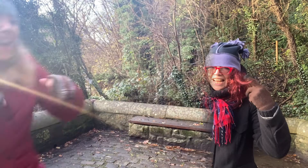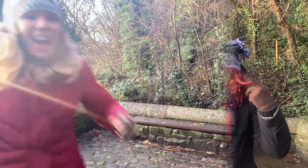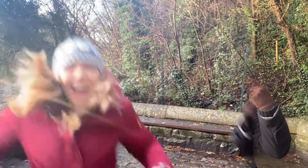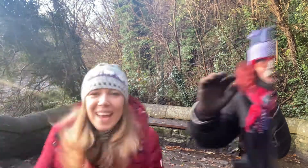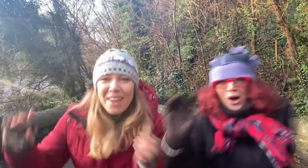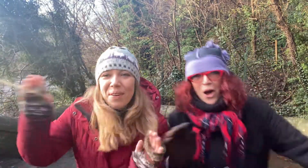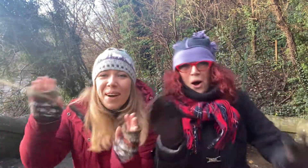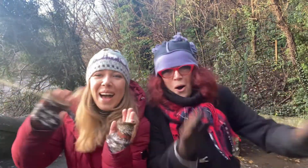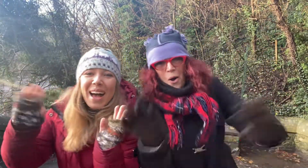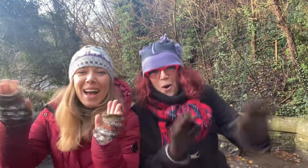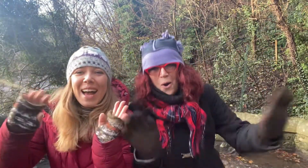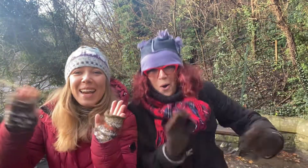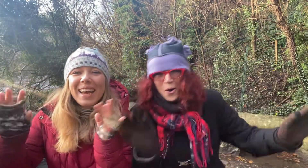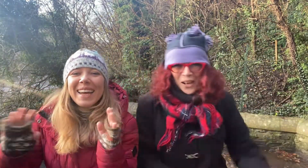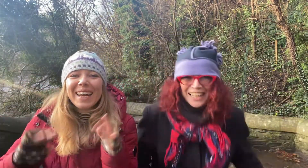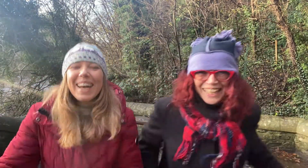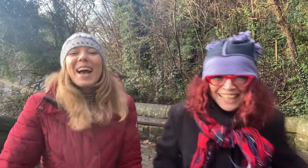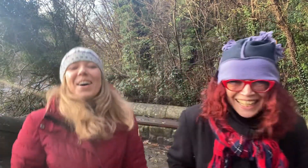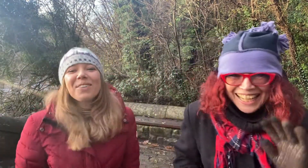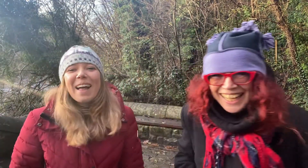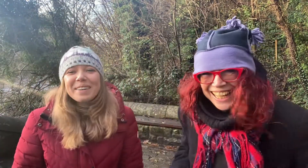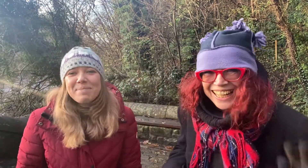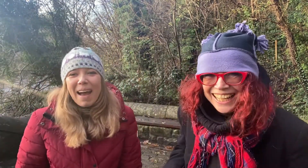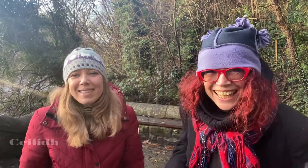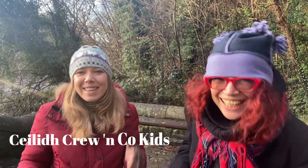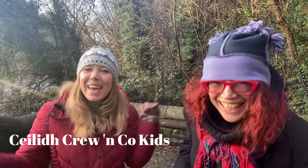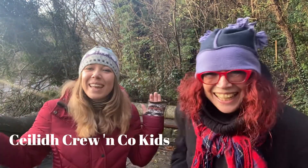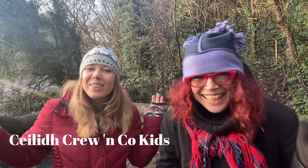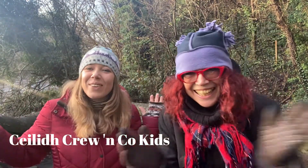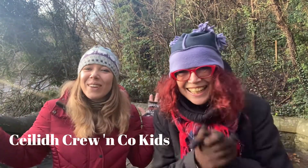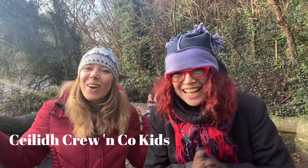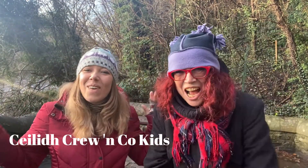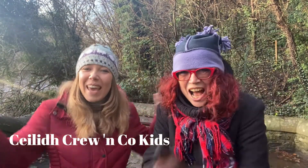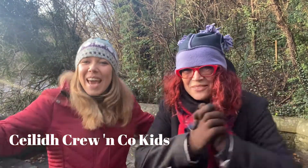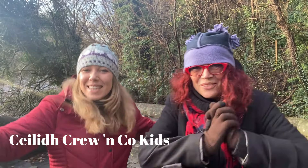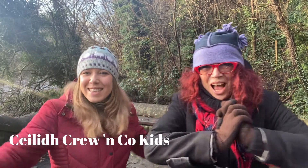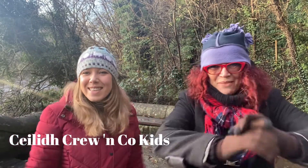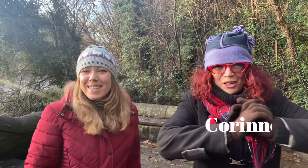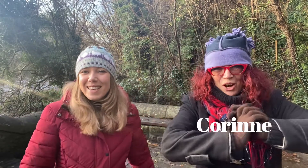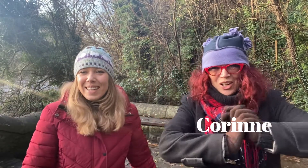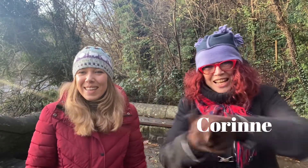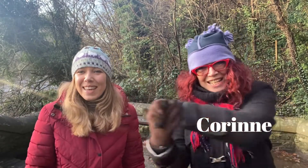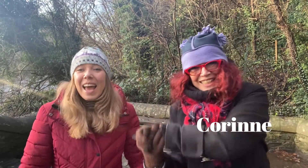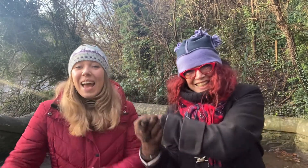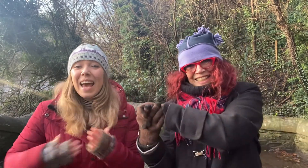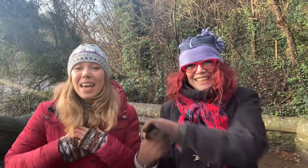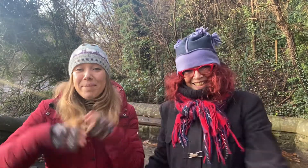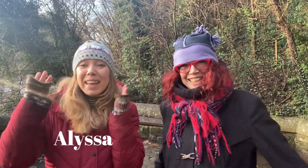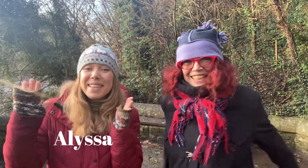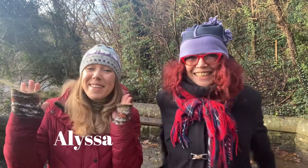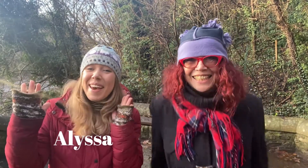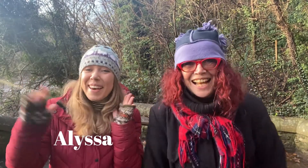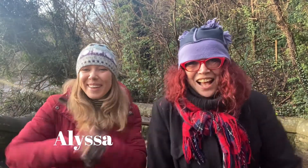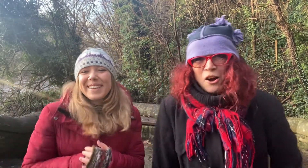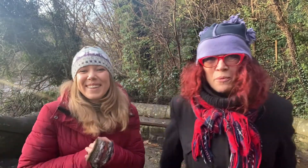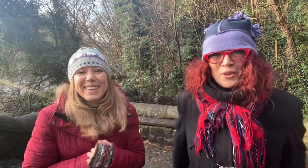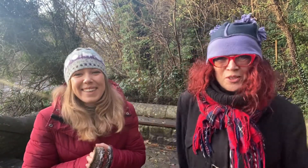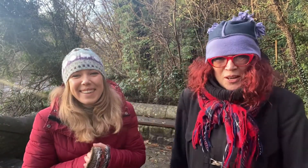Hi everyone! Welcome back to Kaeli Crew and Co Kids! I'm Colin and I'm Melissa! Hope you're doing